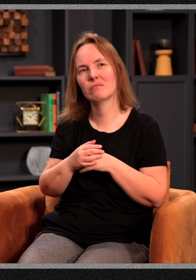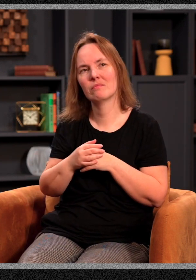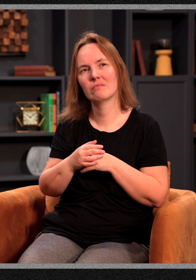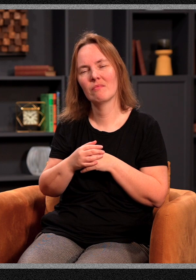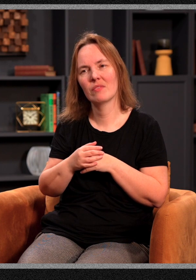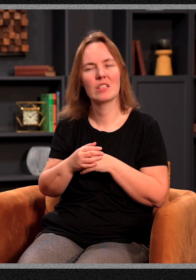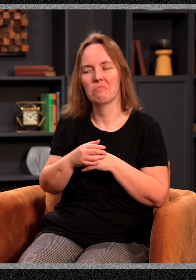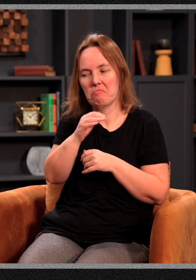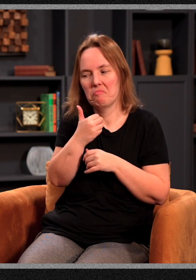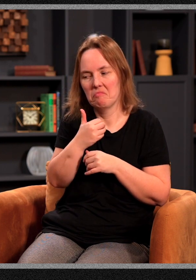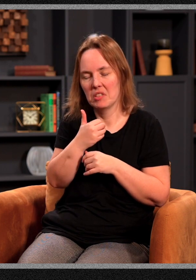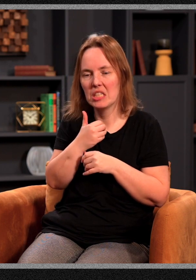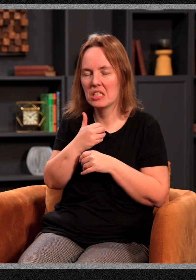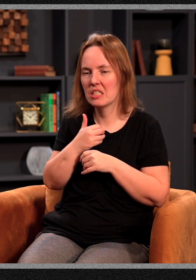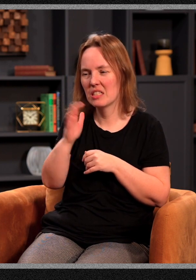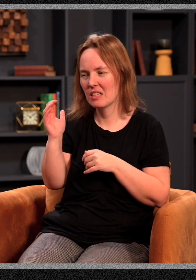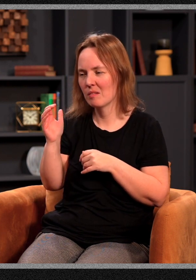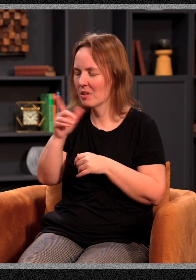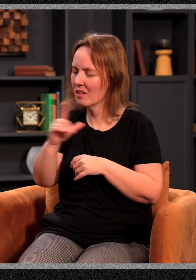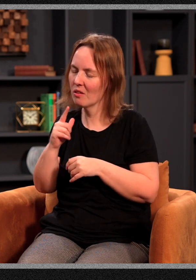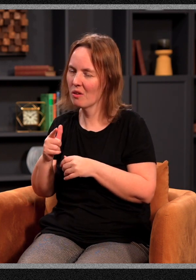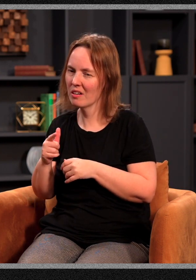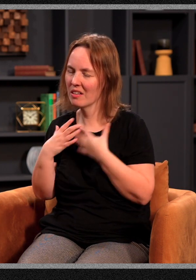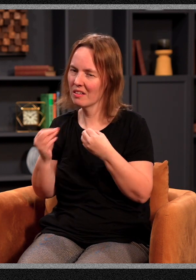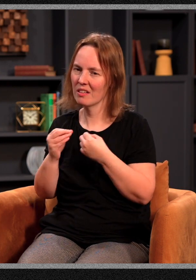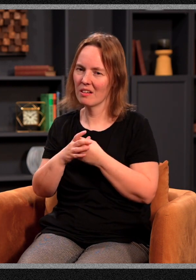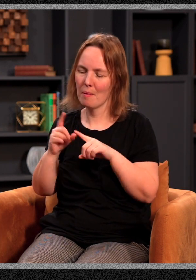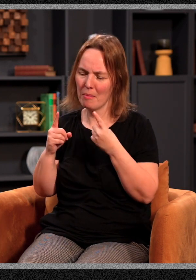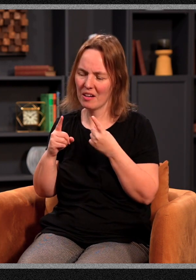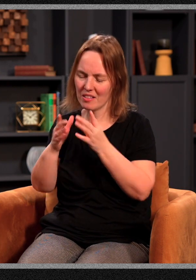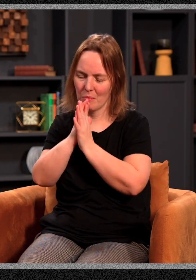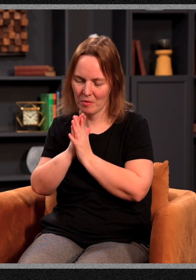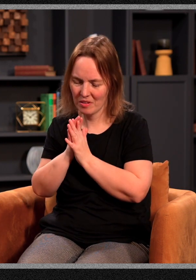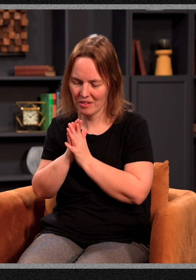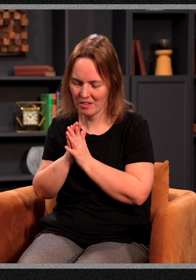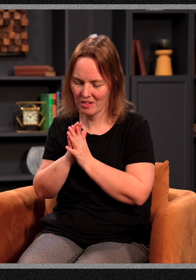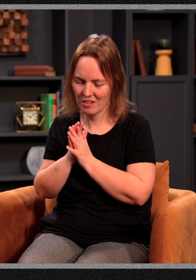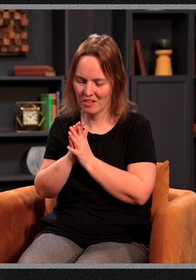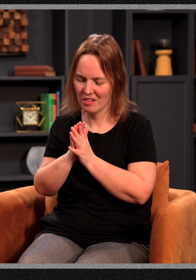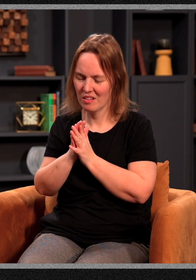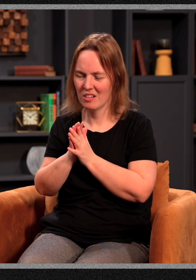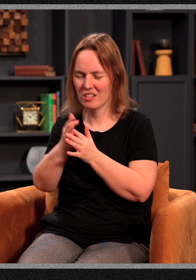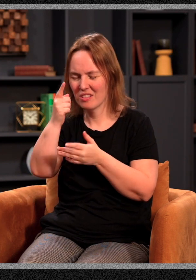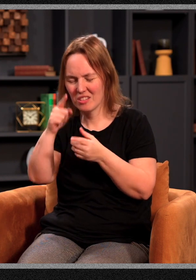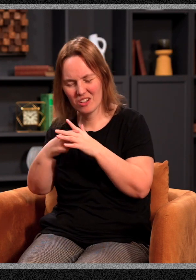say, it didn't seem like the Lord healed that. But the moment I began to pray with her, she just began to weep. Why? Because the presence of God just came upon her.